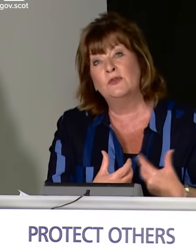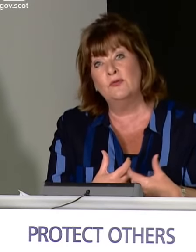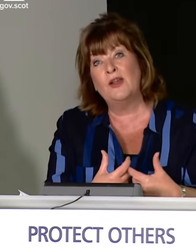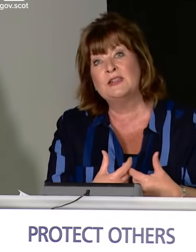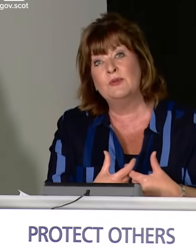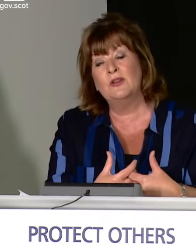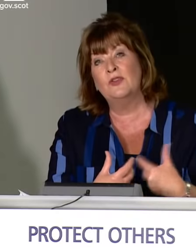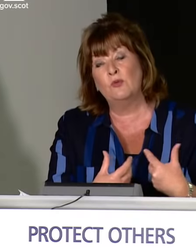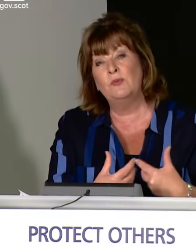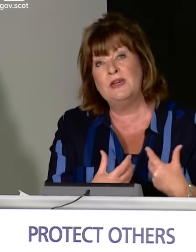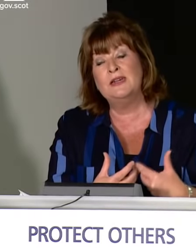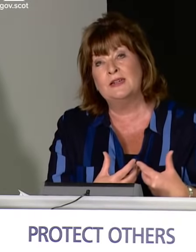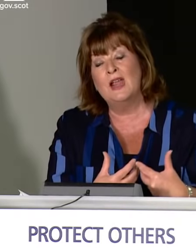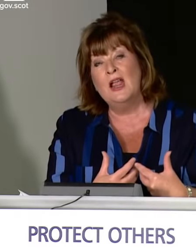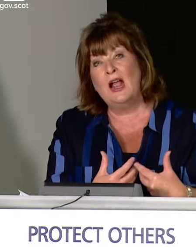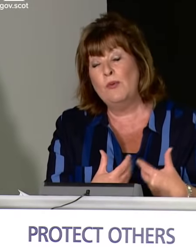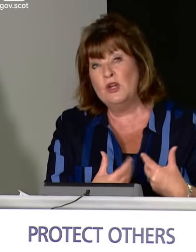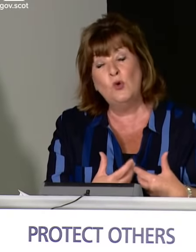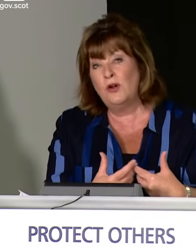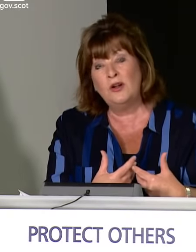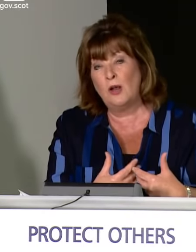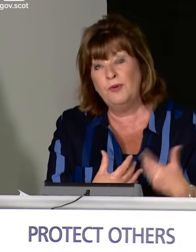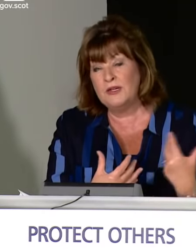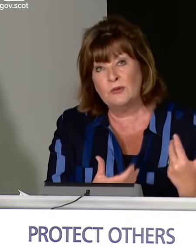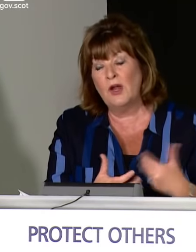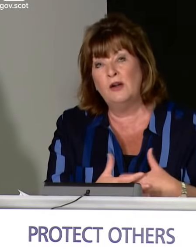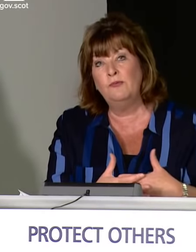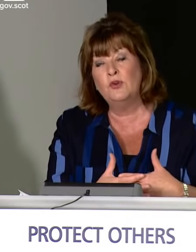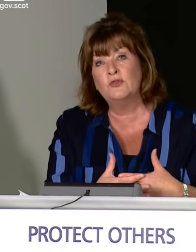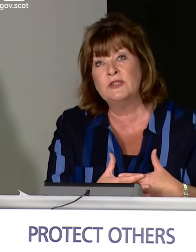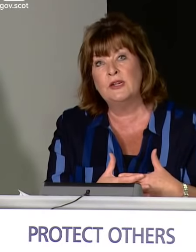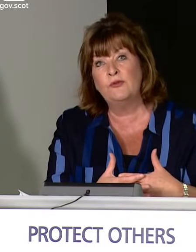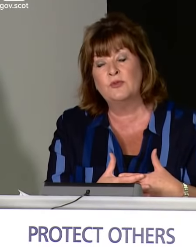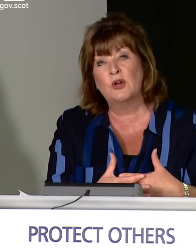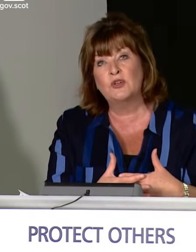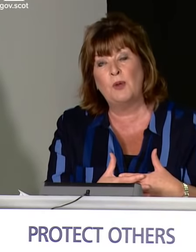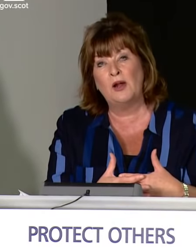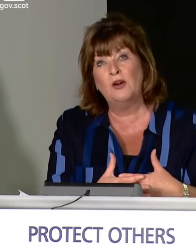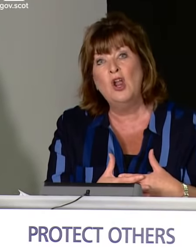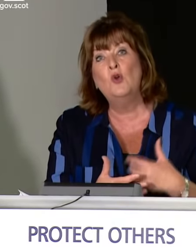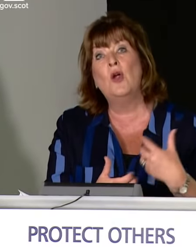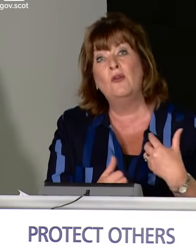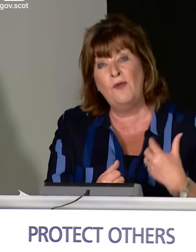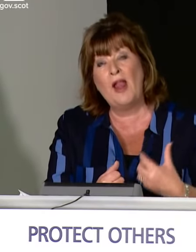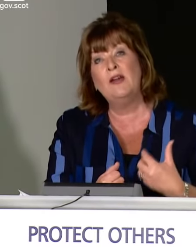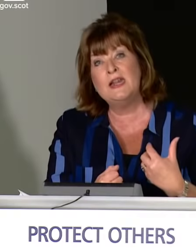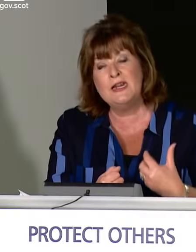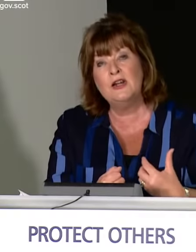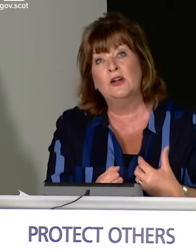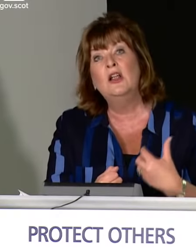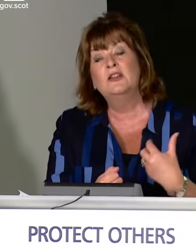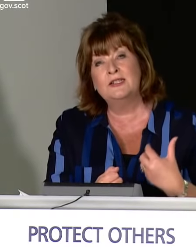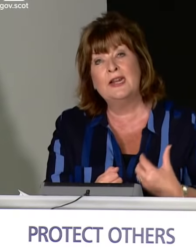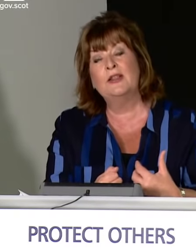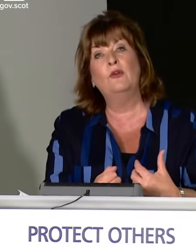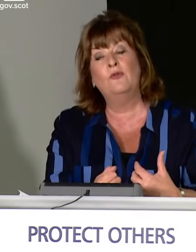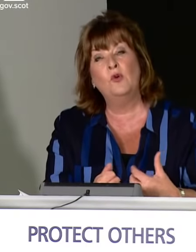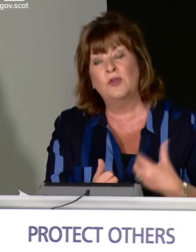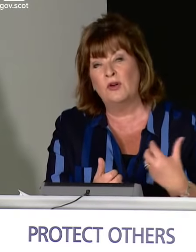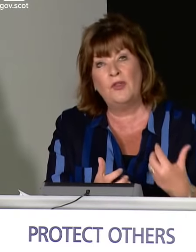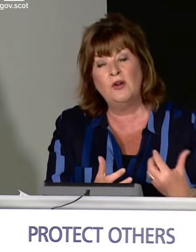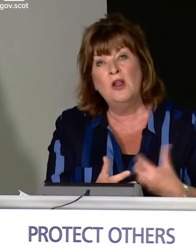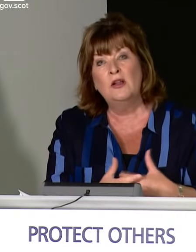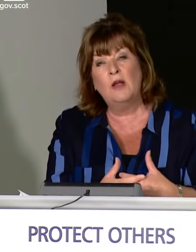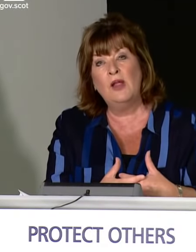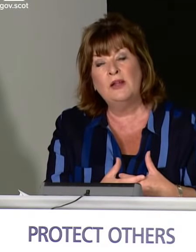billions of investment that would be needed. And we know there are companies, and we heard most recently from Scottish Power, who are very eager to take that